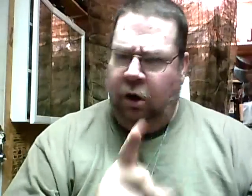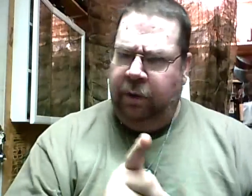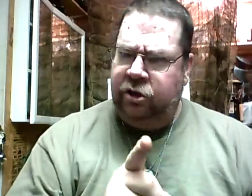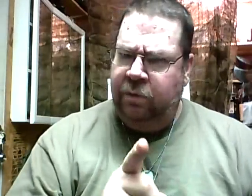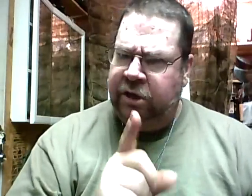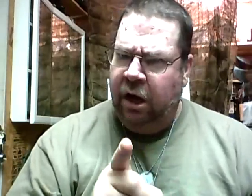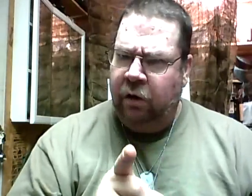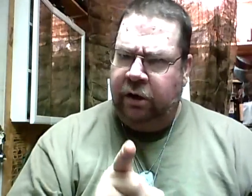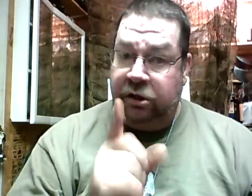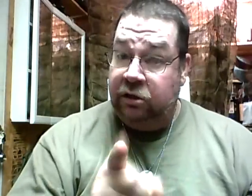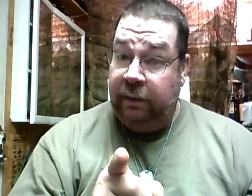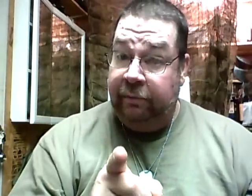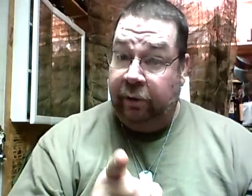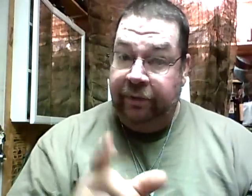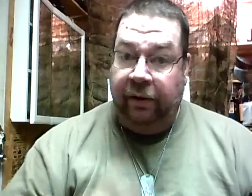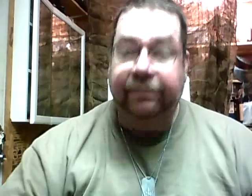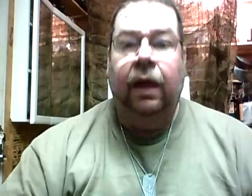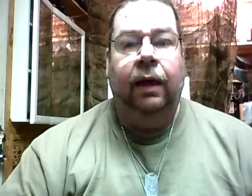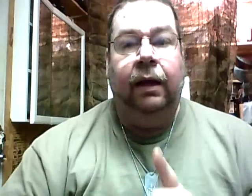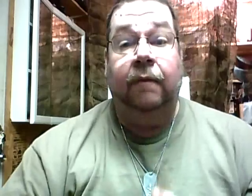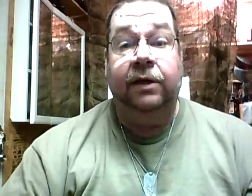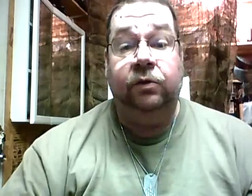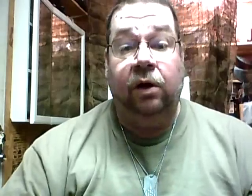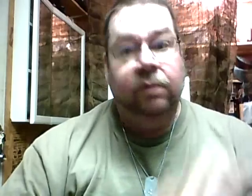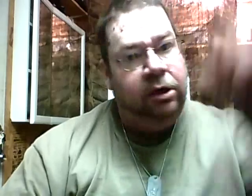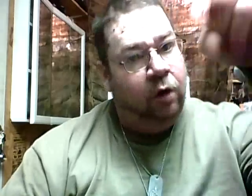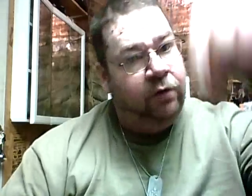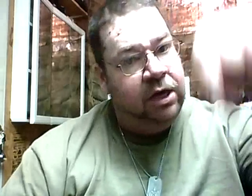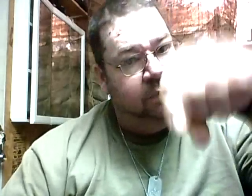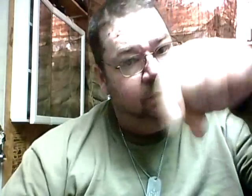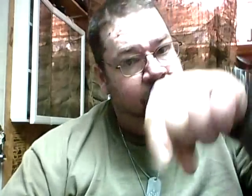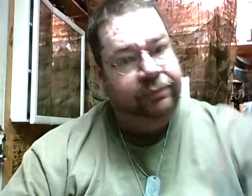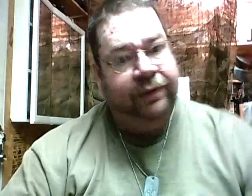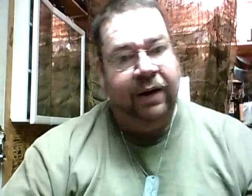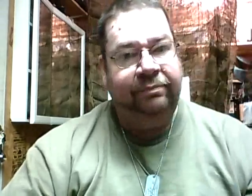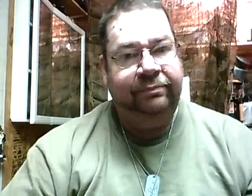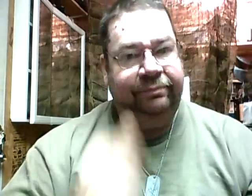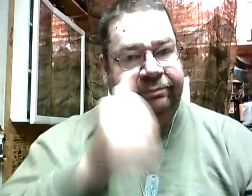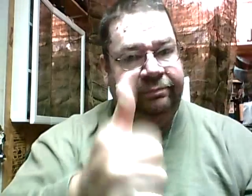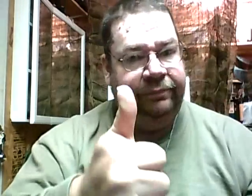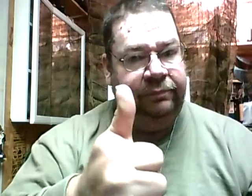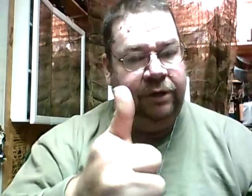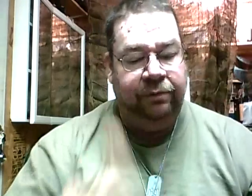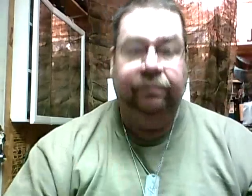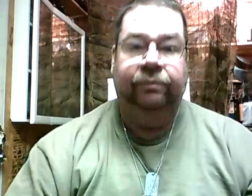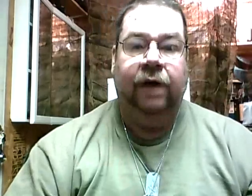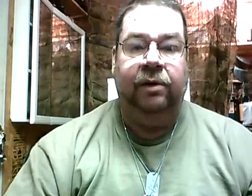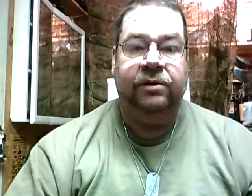Don't play stupid. You get hurt. I didn't see too many people doing it. All right? God bless you all. Don't forget. All right? Cool. God bless.